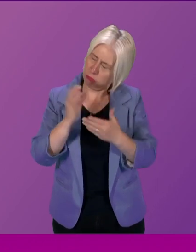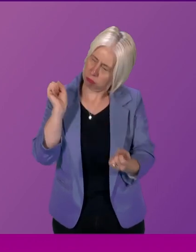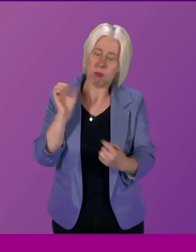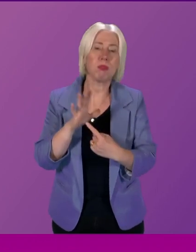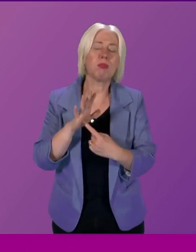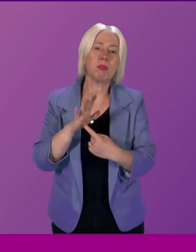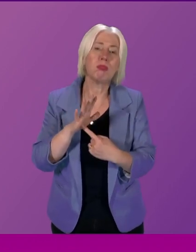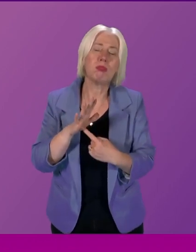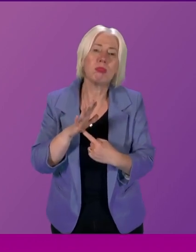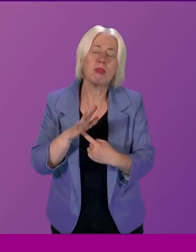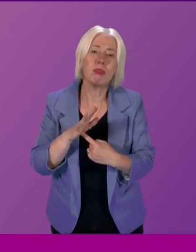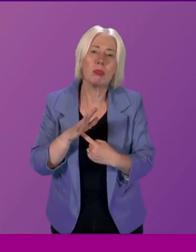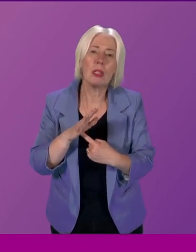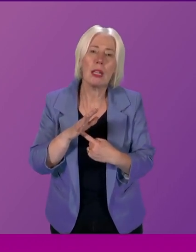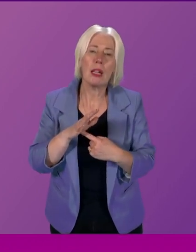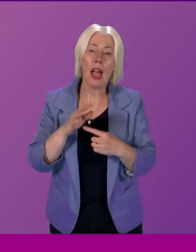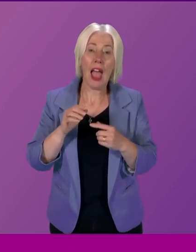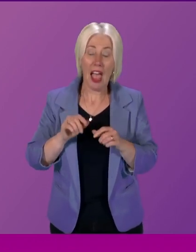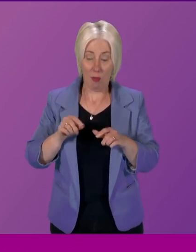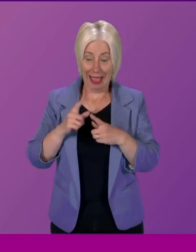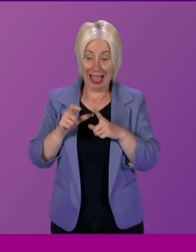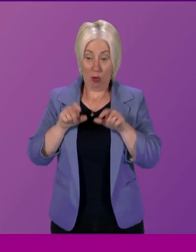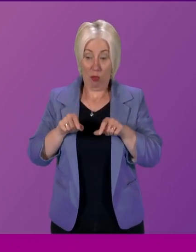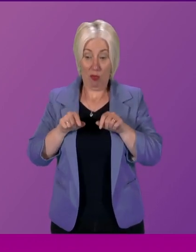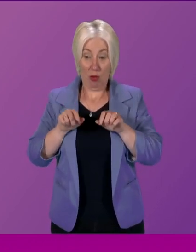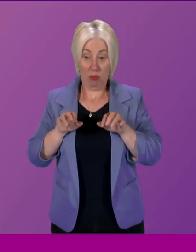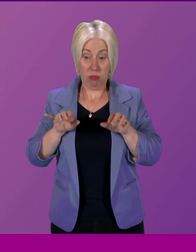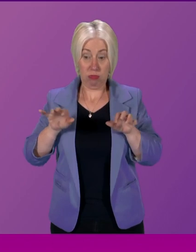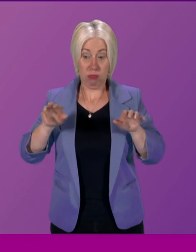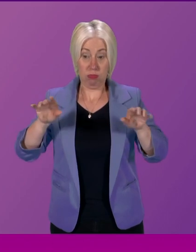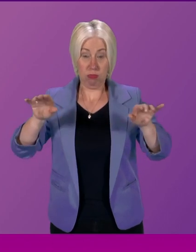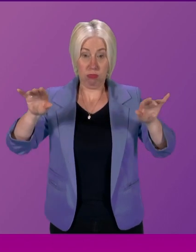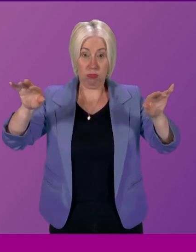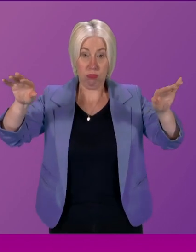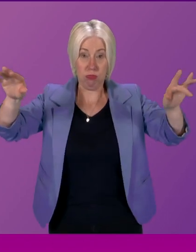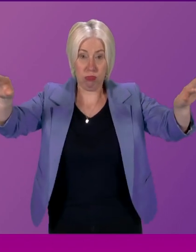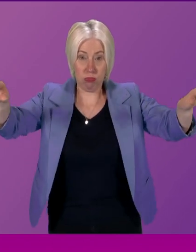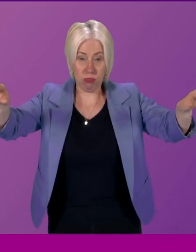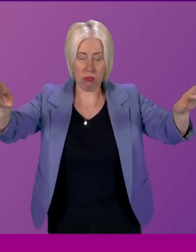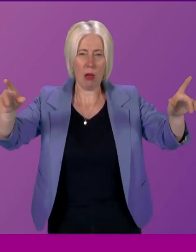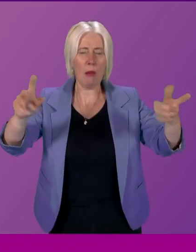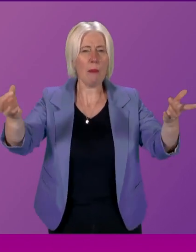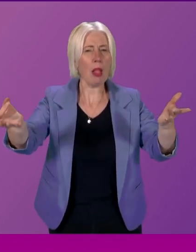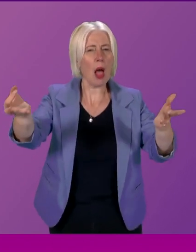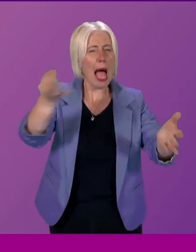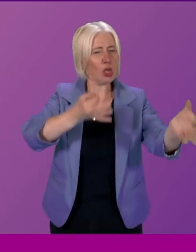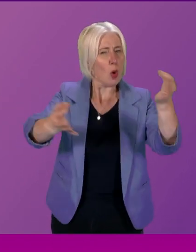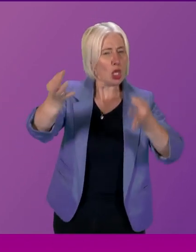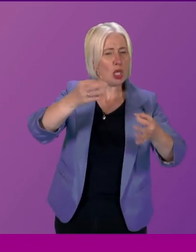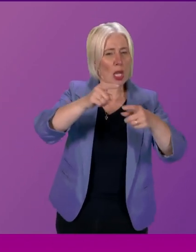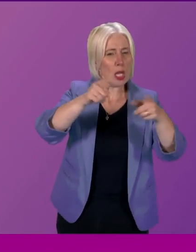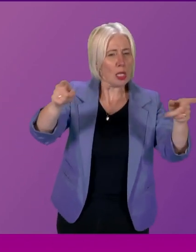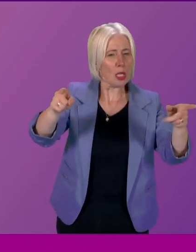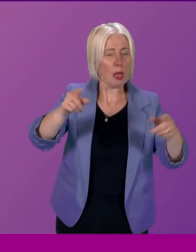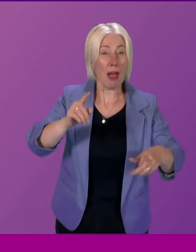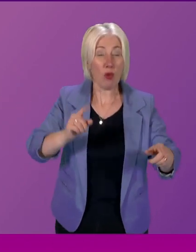and as you go further away from Edinburgh where this parliament sits you get asked more and more questions as you go up